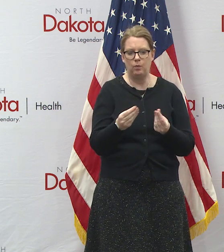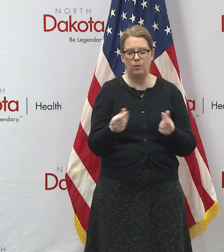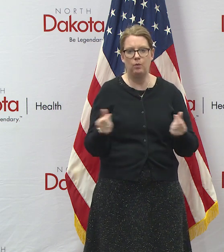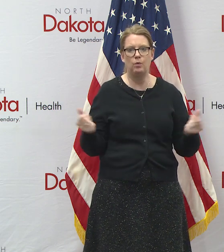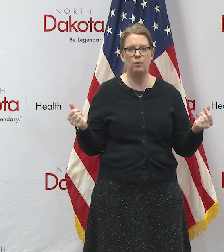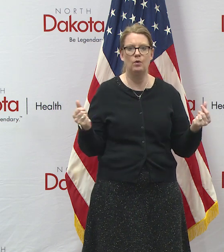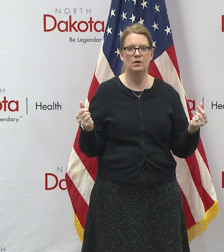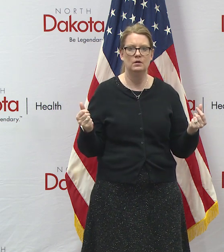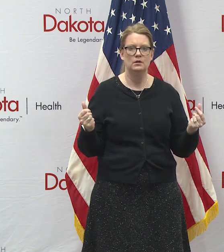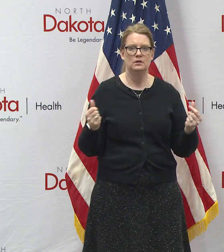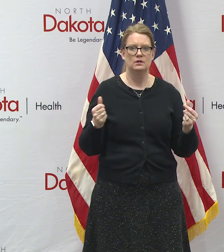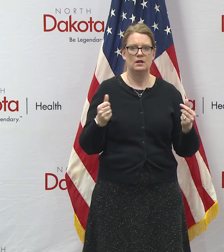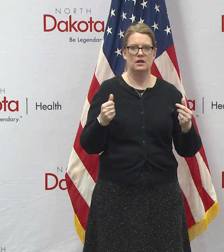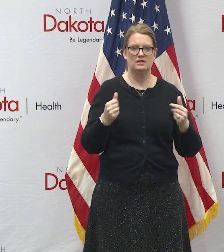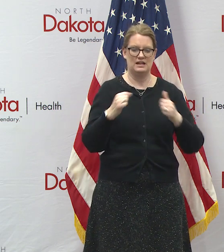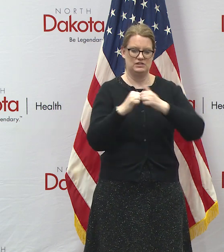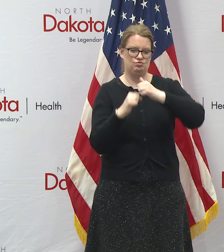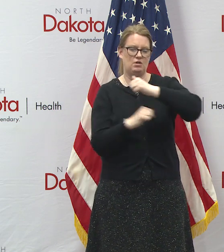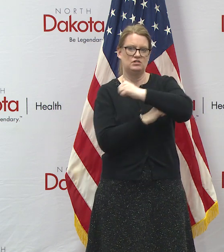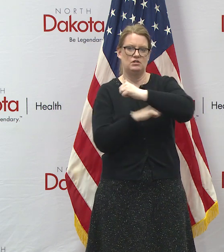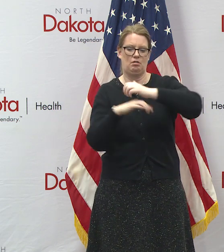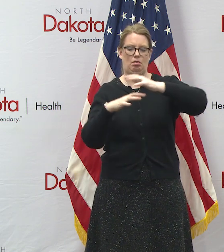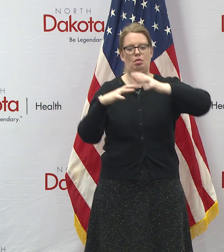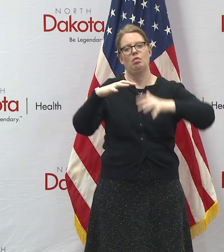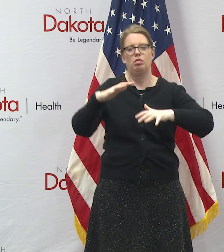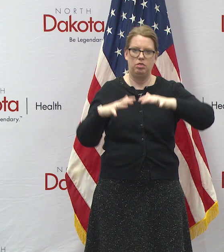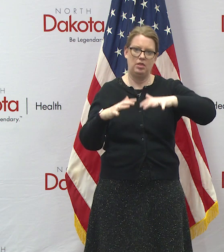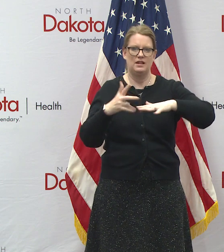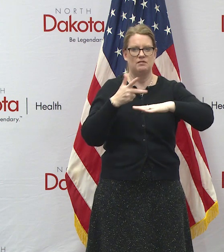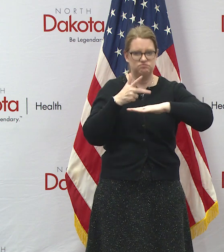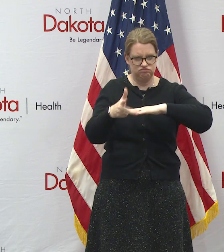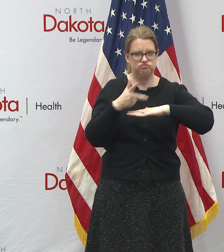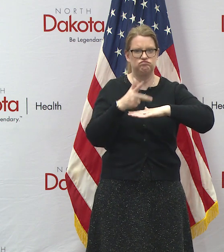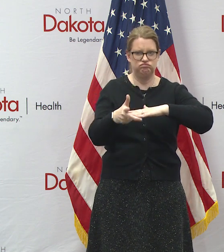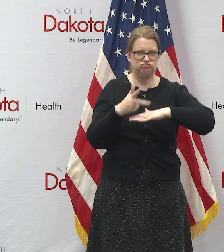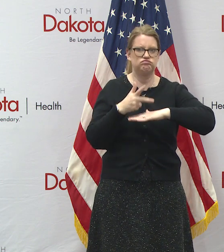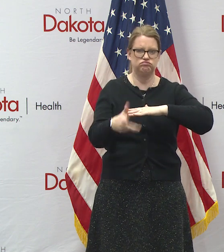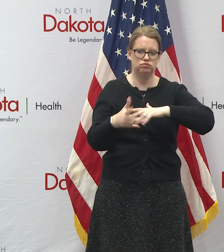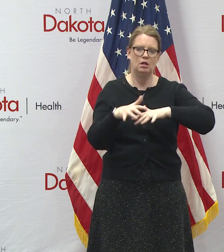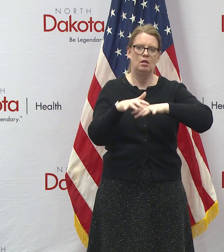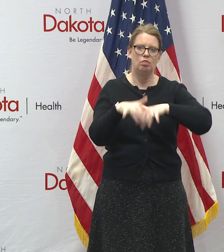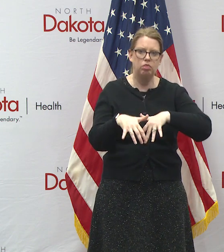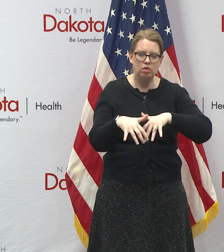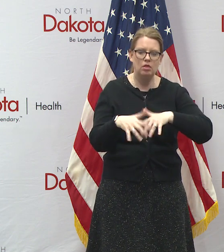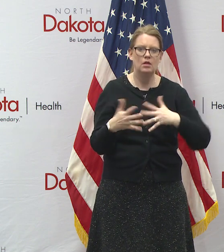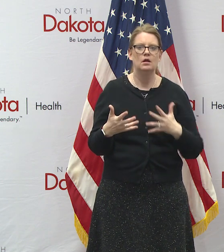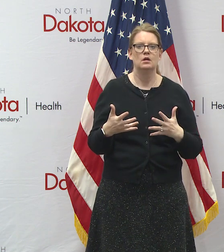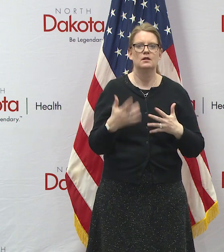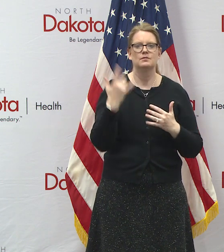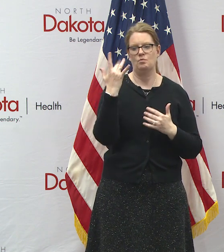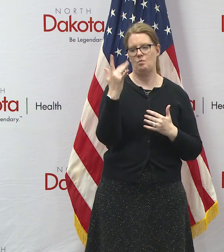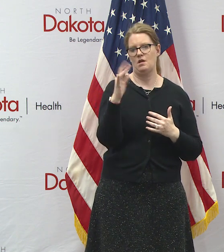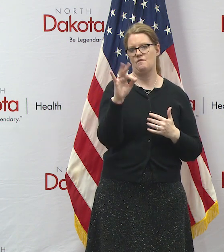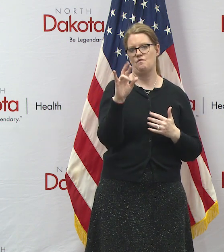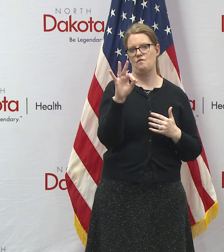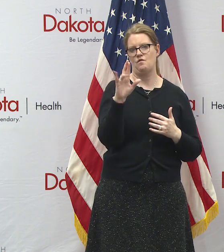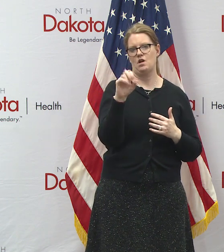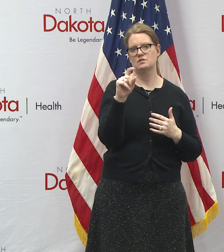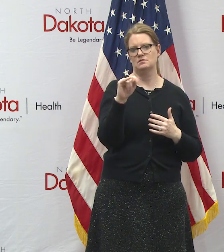creates a uneven structure and then you got heavy loads working over it that's what can really deteriorate that's the why frost laws